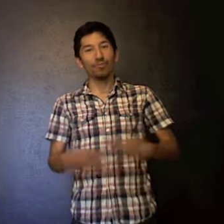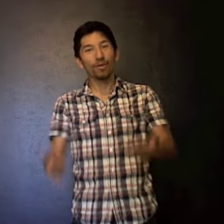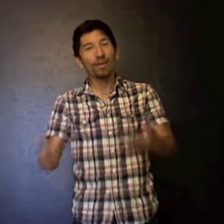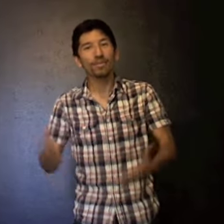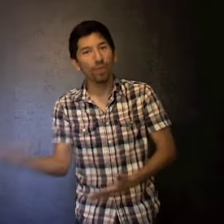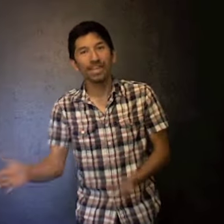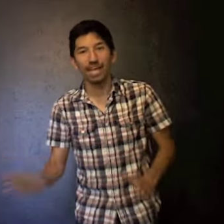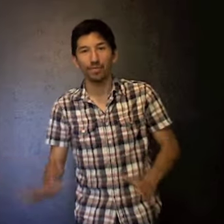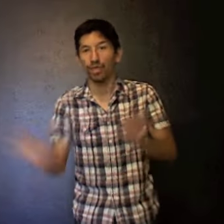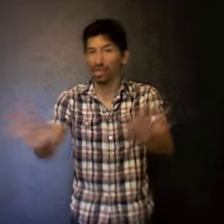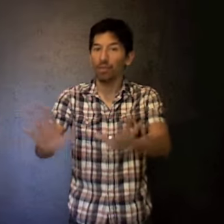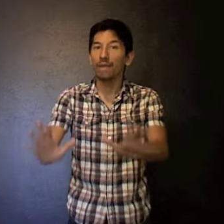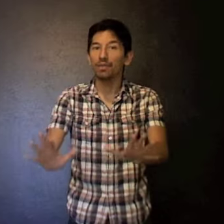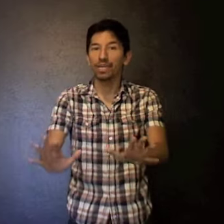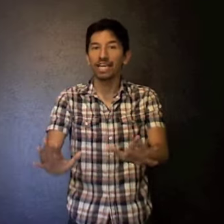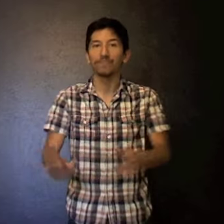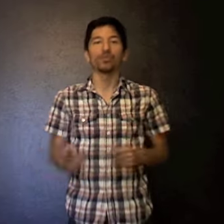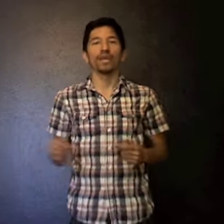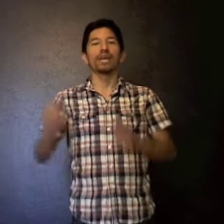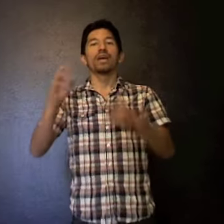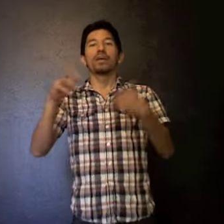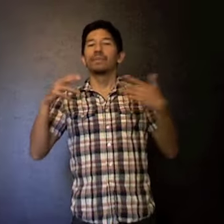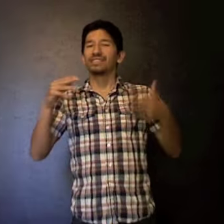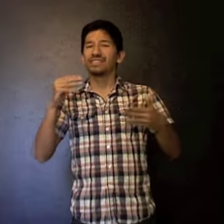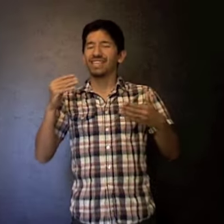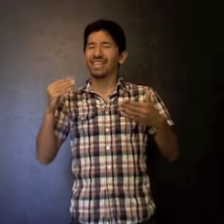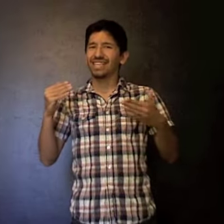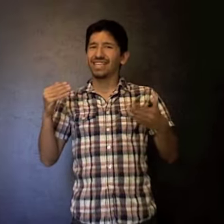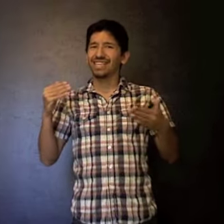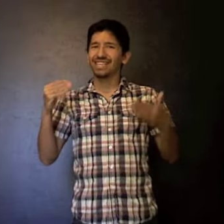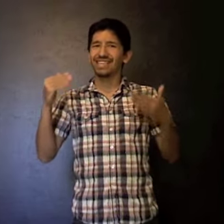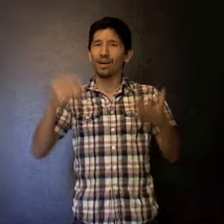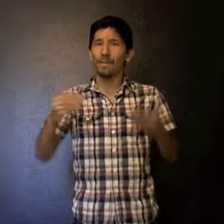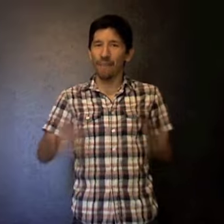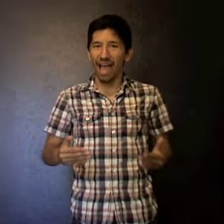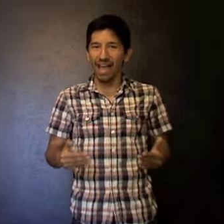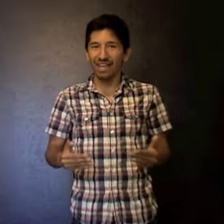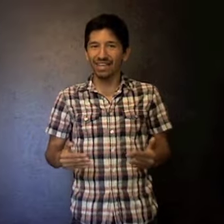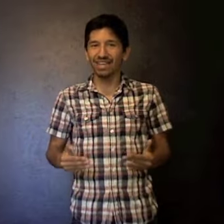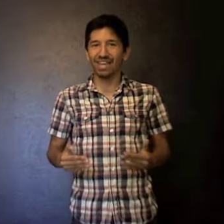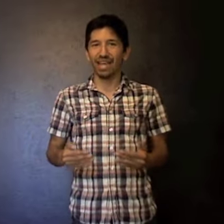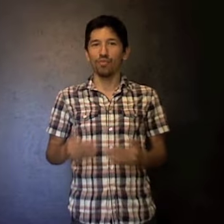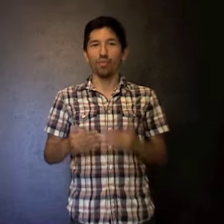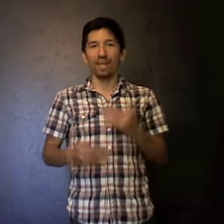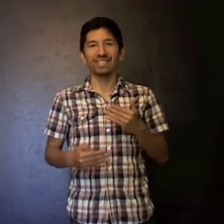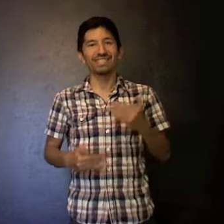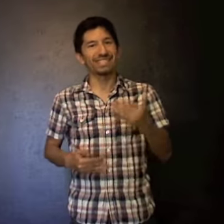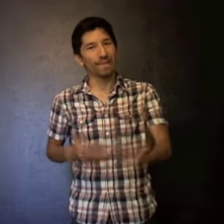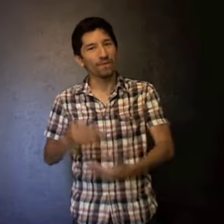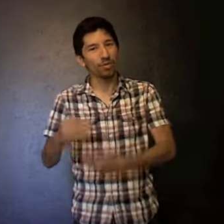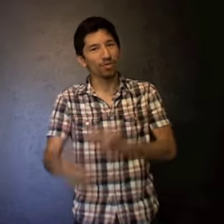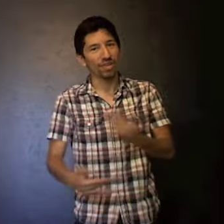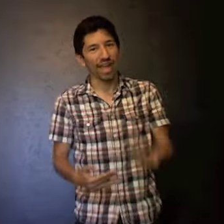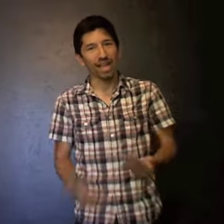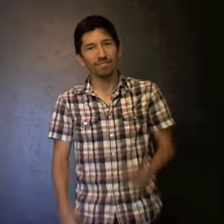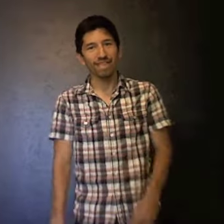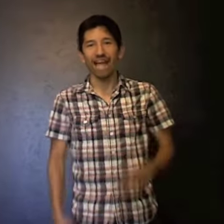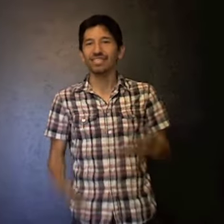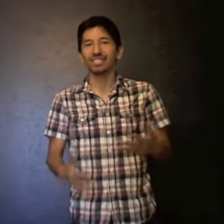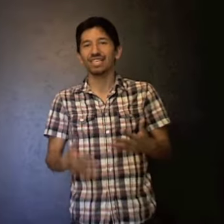probably win game three. They'll probably win game three. But to come back and win several games, I just think